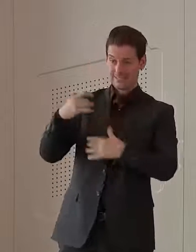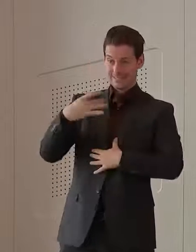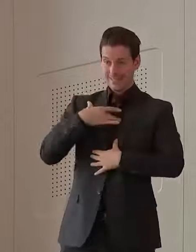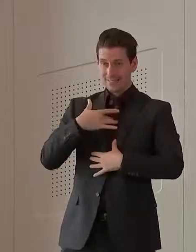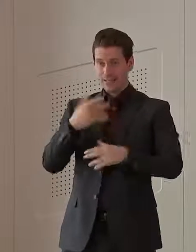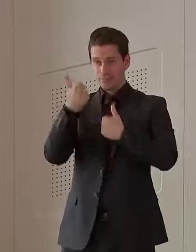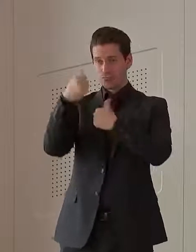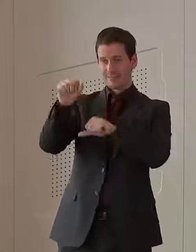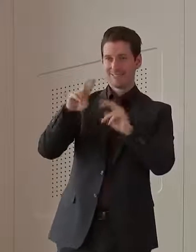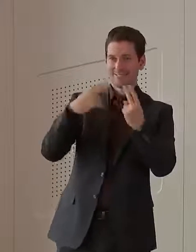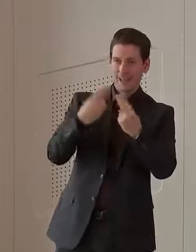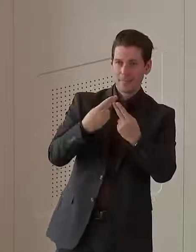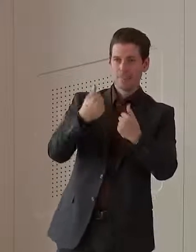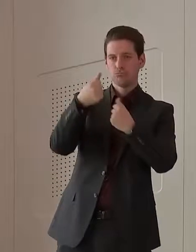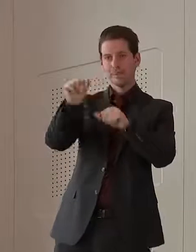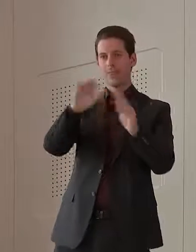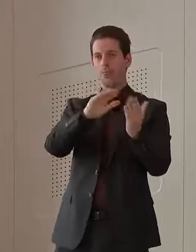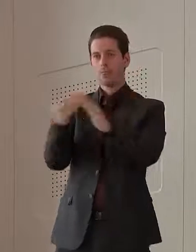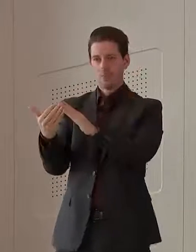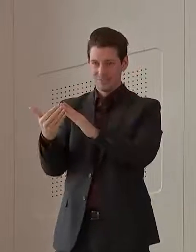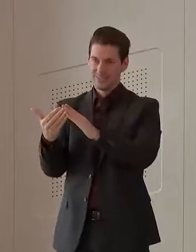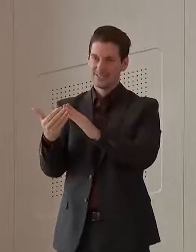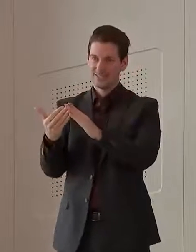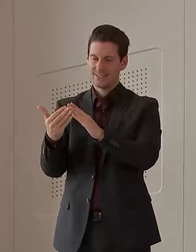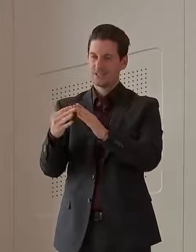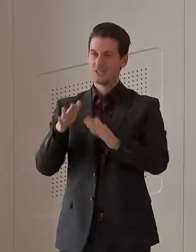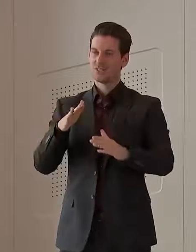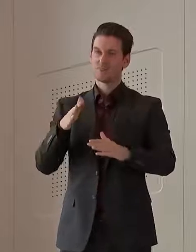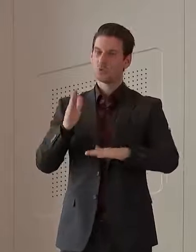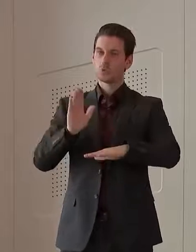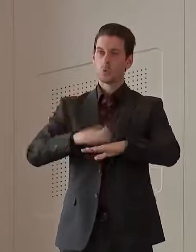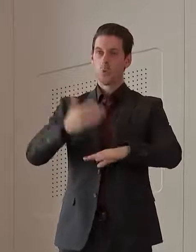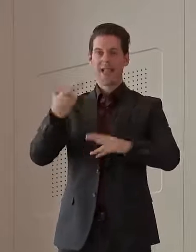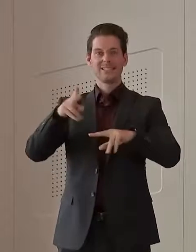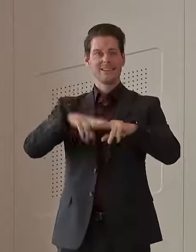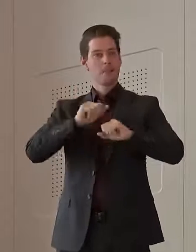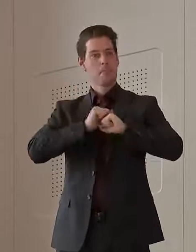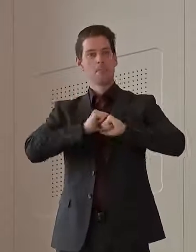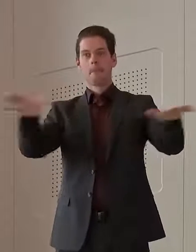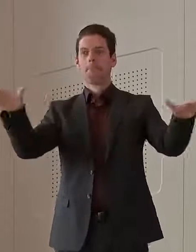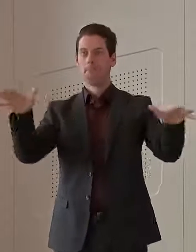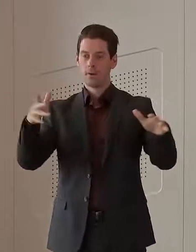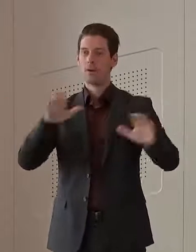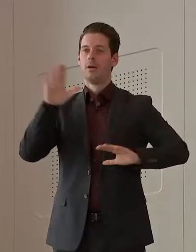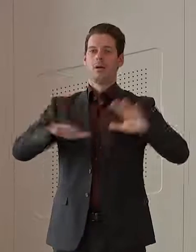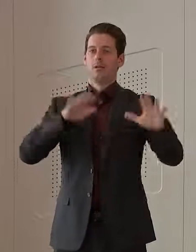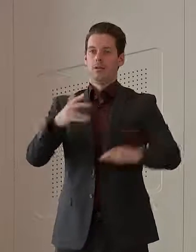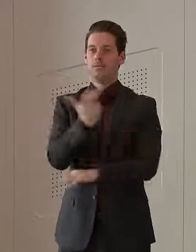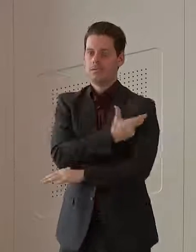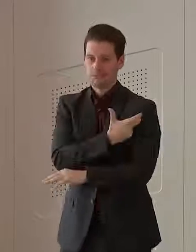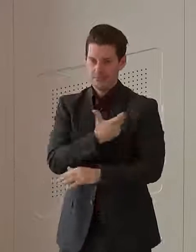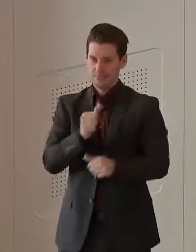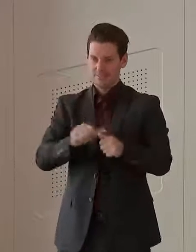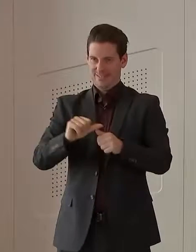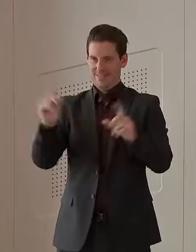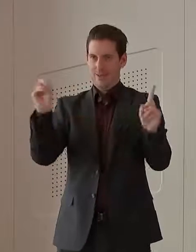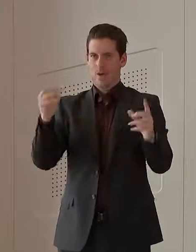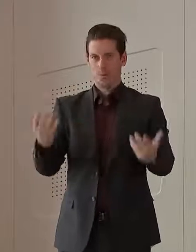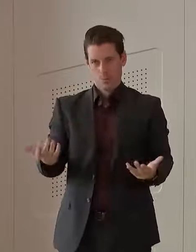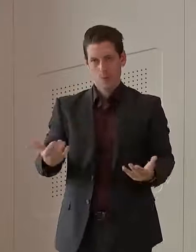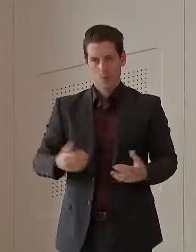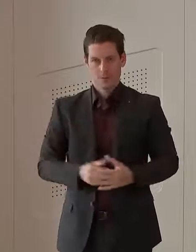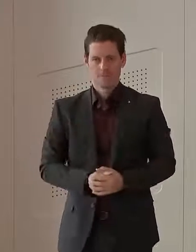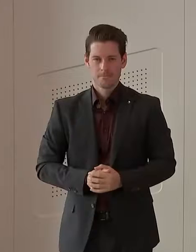and your communities before the risk arrives. It's too late to only do it once we've got a virus circulating.